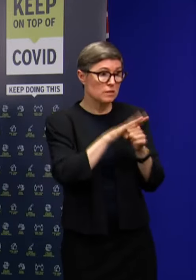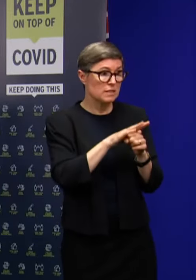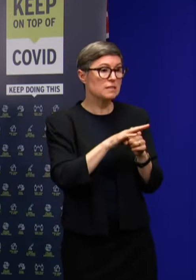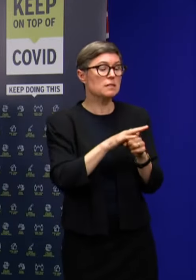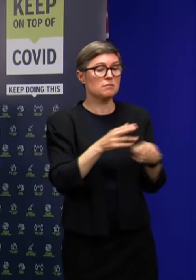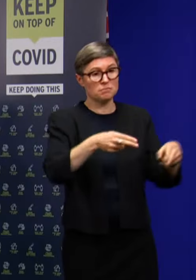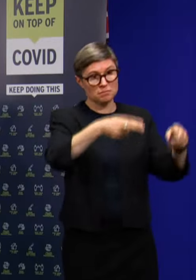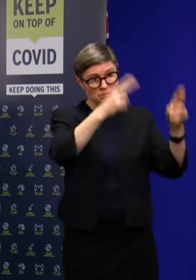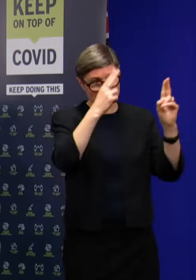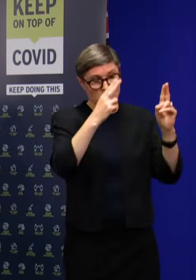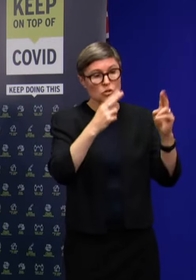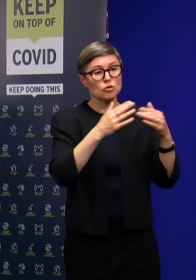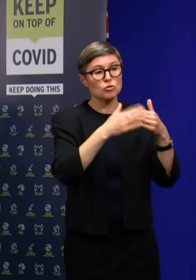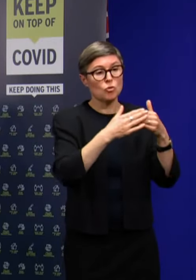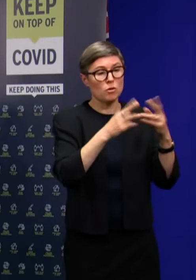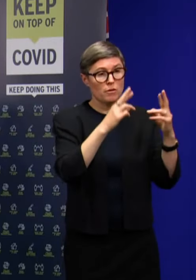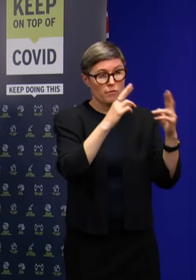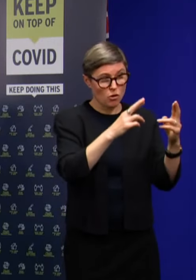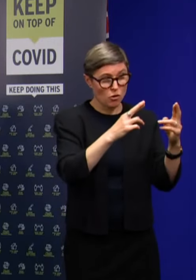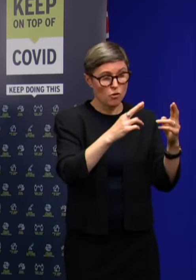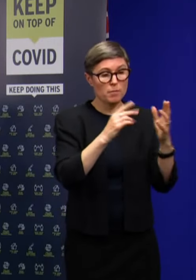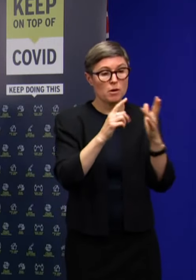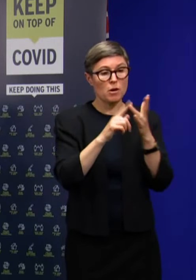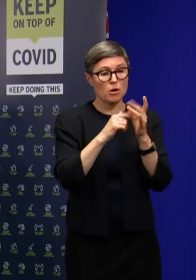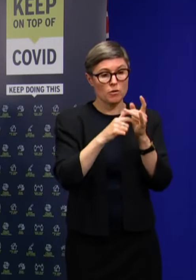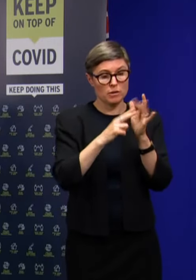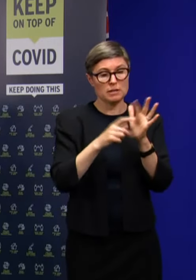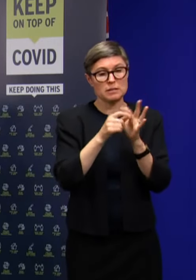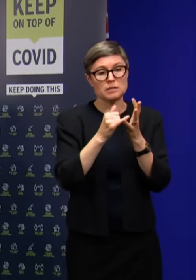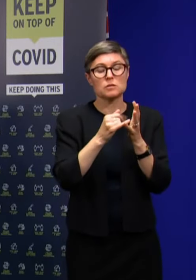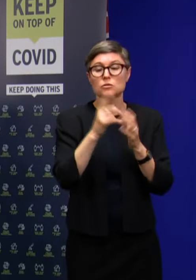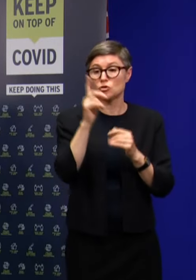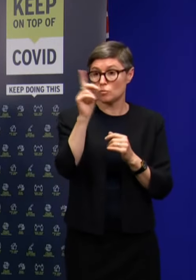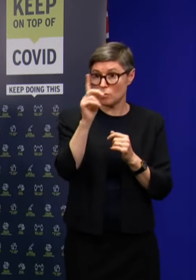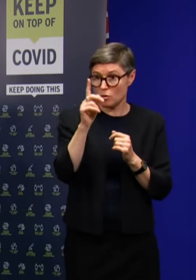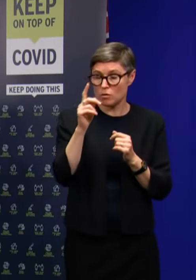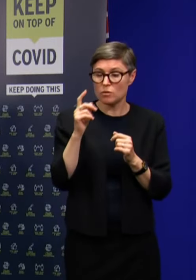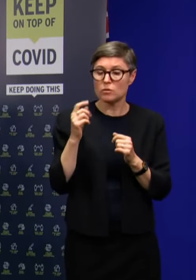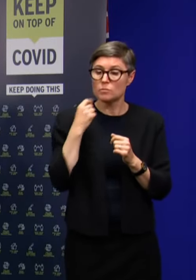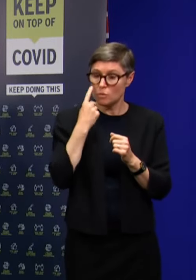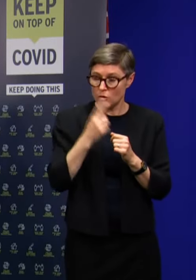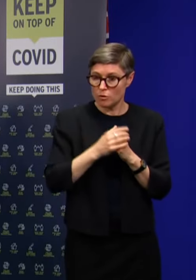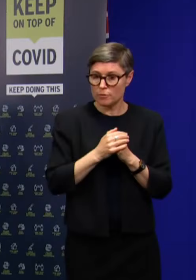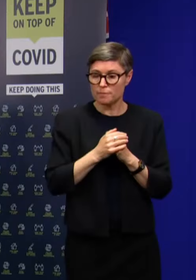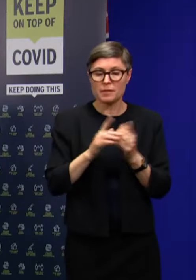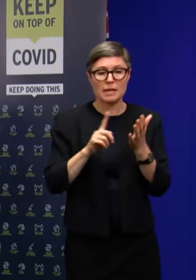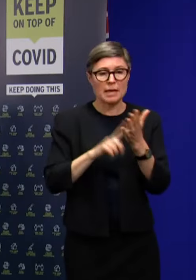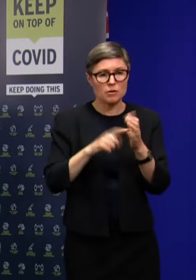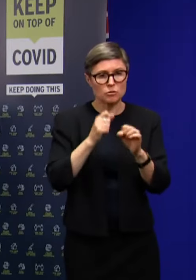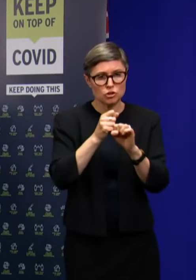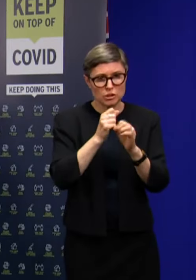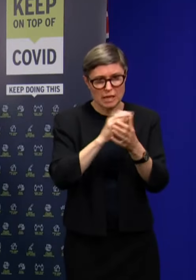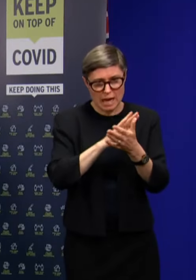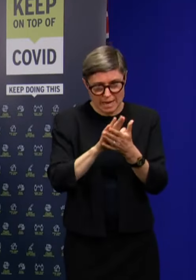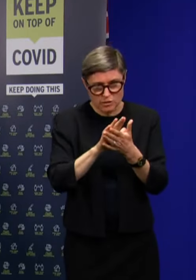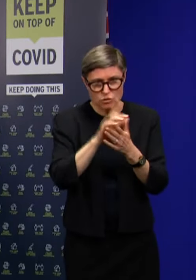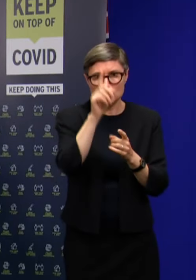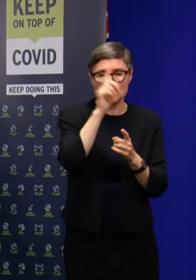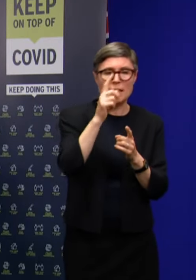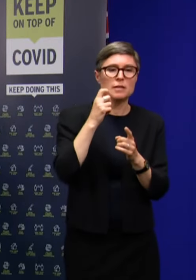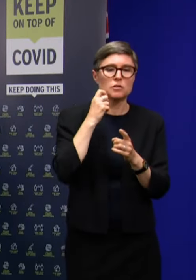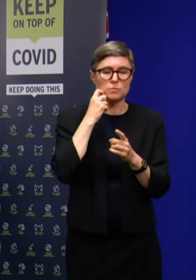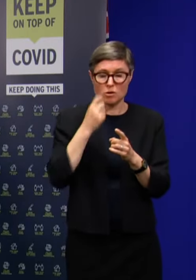today, Oaklands RSL tomorrow, Friday the 15th of October and Launceston General Hospital today and tomorrow.